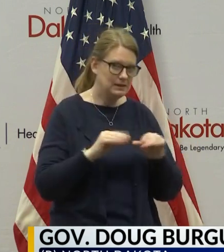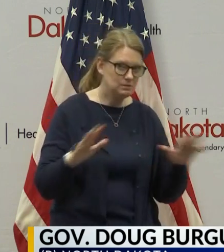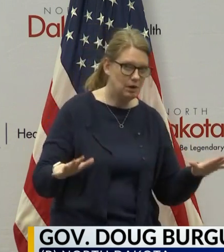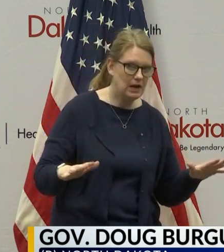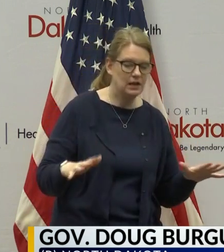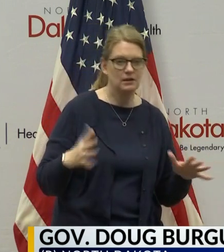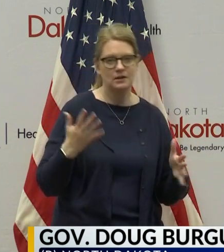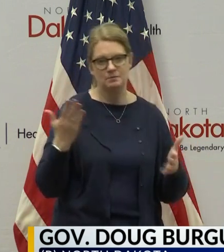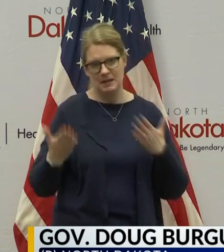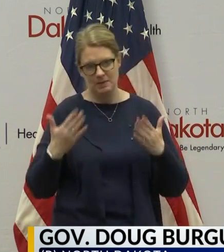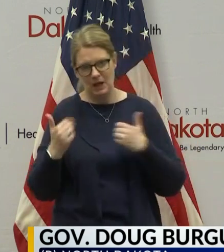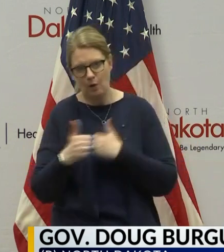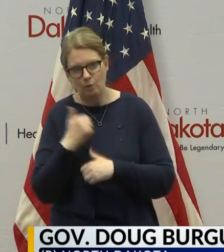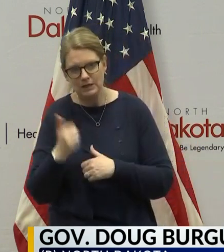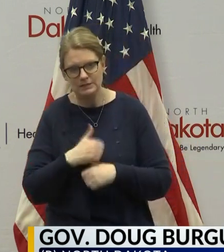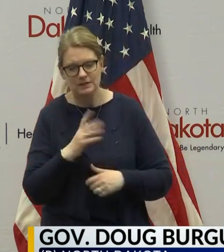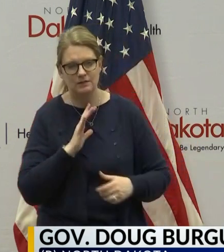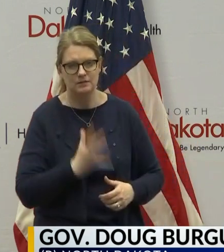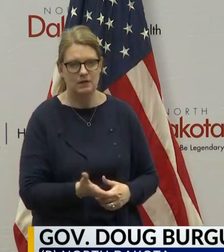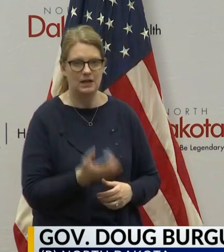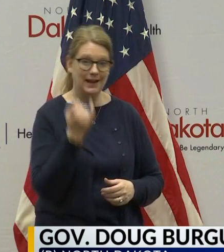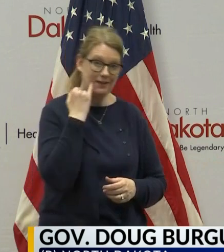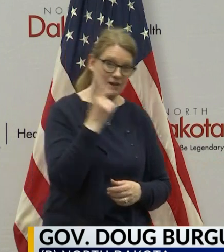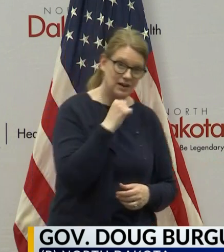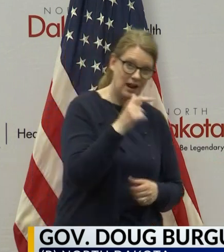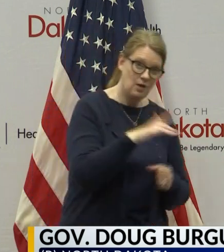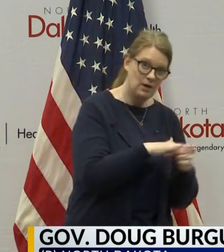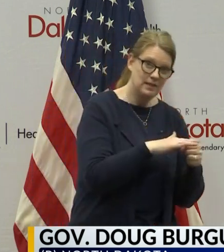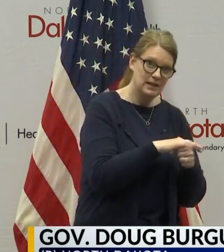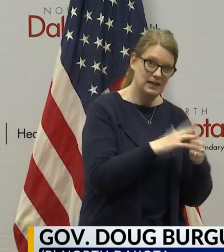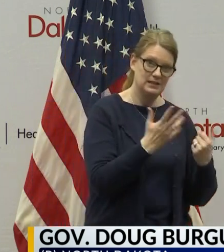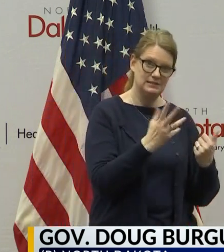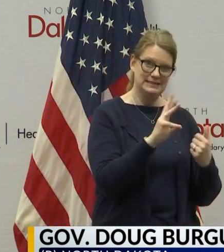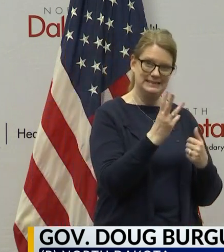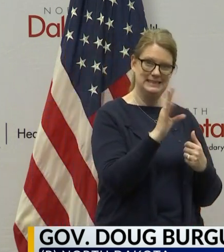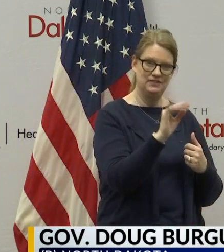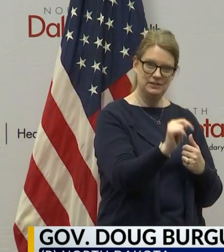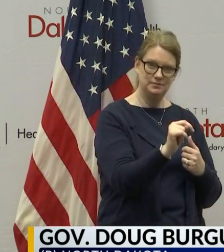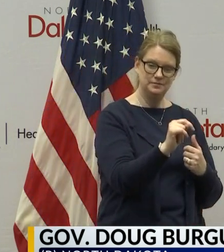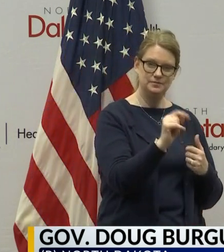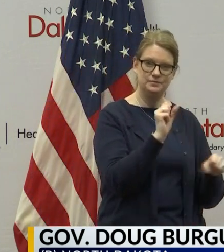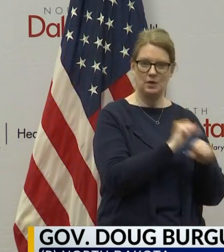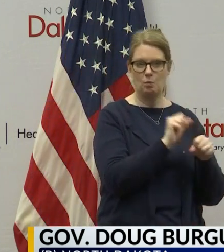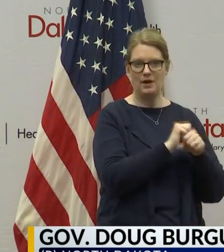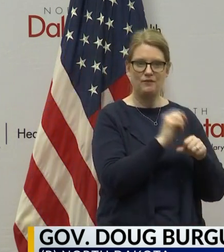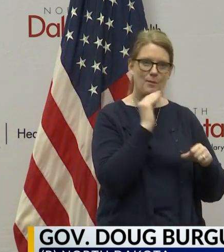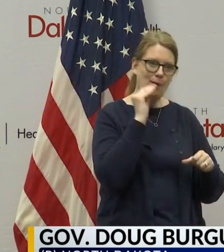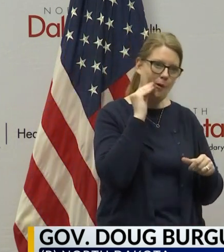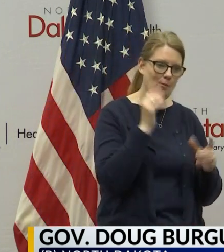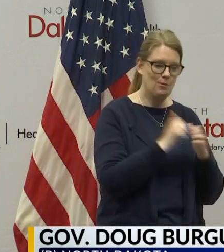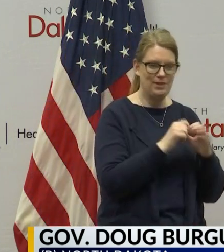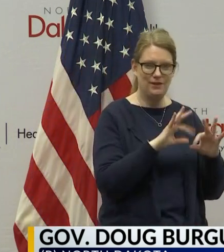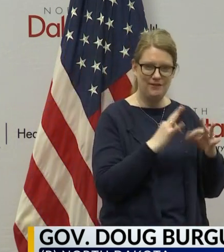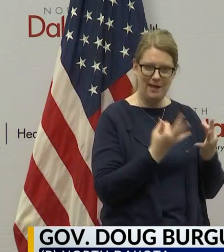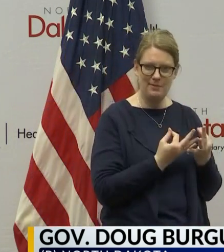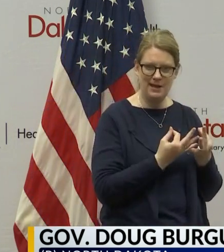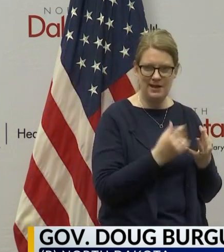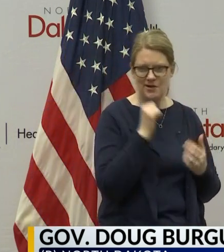risk, do it. If you're one of the people that's not within six feet of people during – because you're working from home, you're with your family,